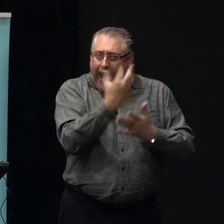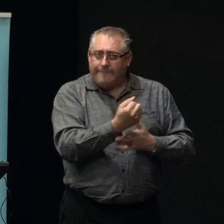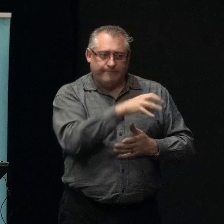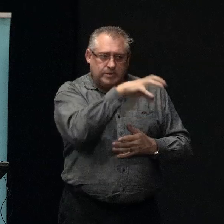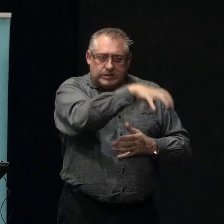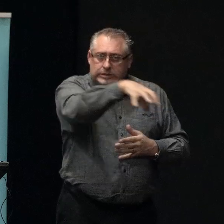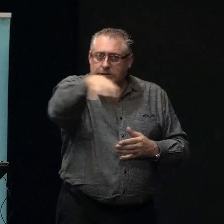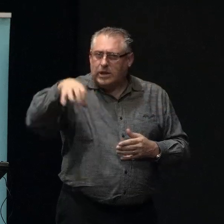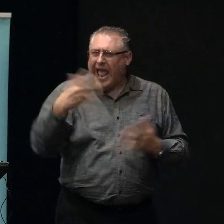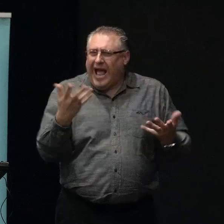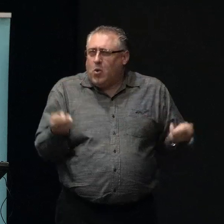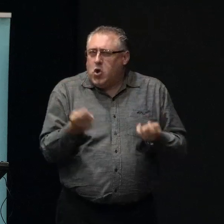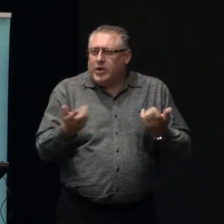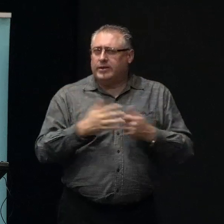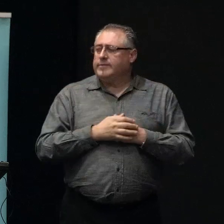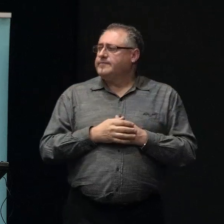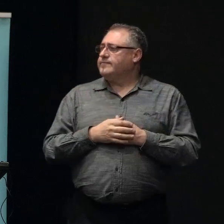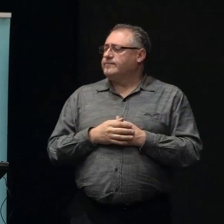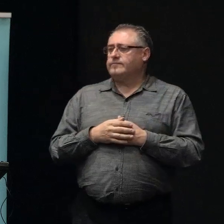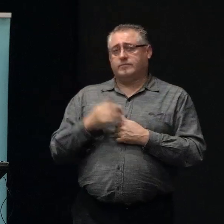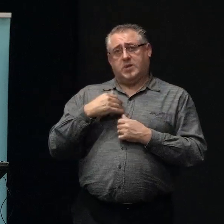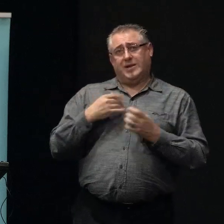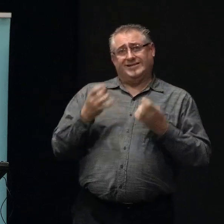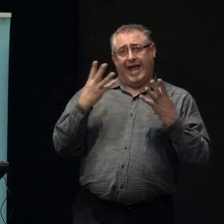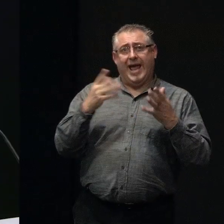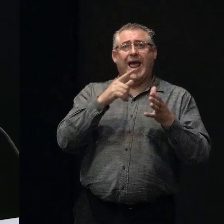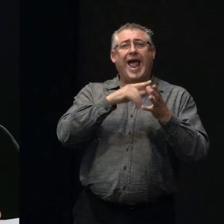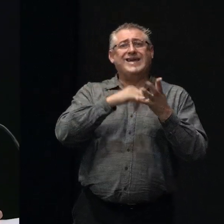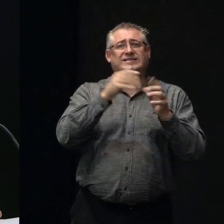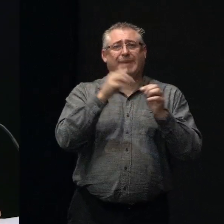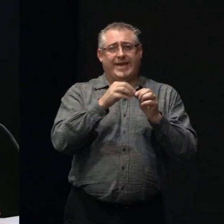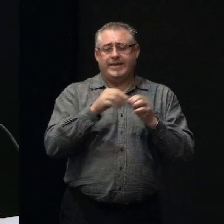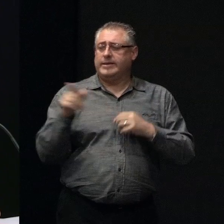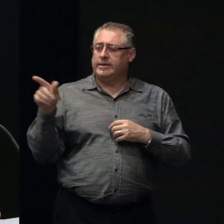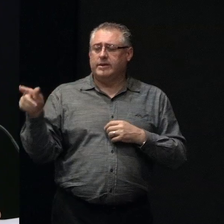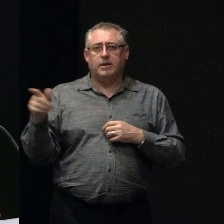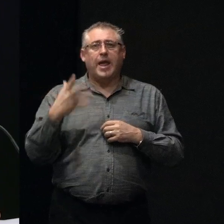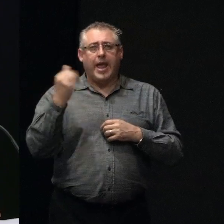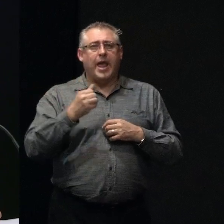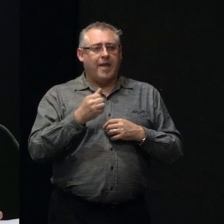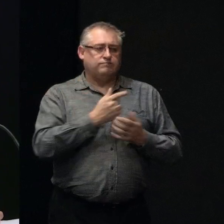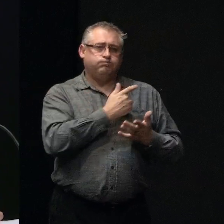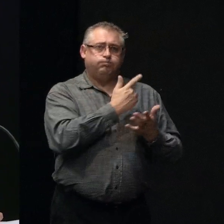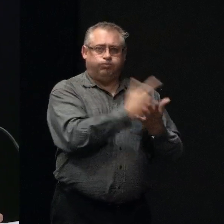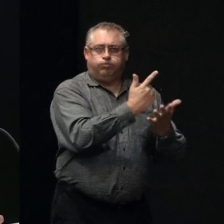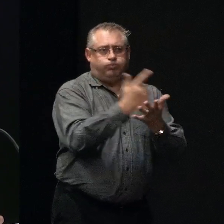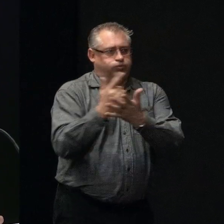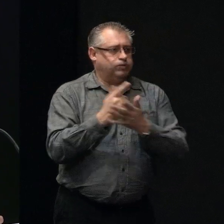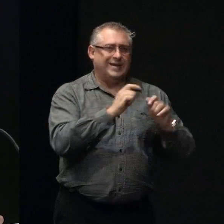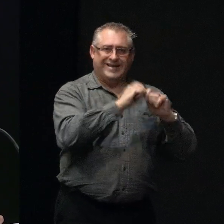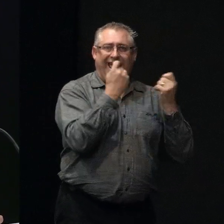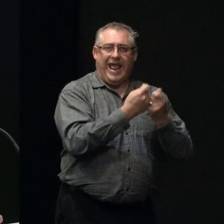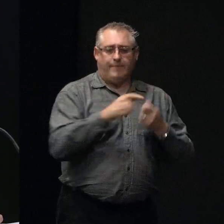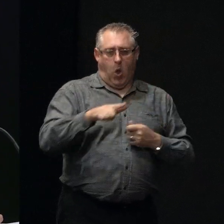does it work? So I guess if I start from ASB, we've got a series of teams. So if I start